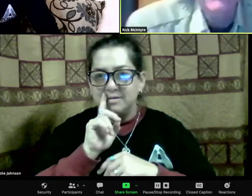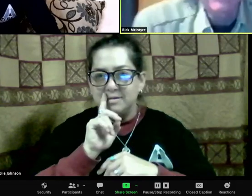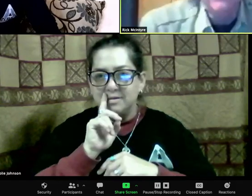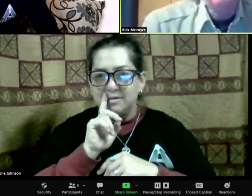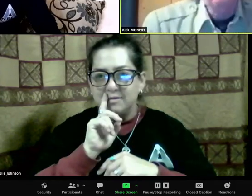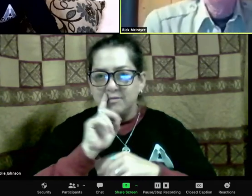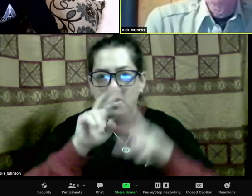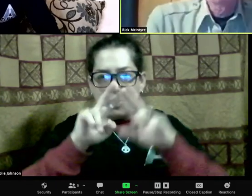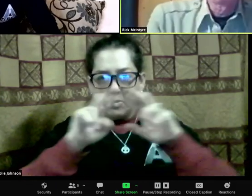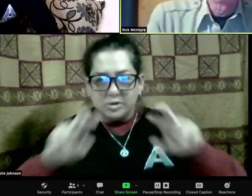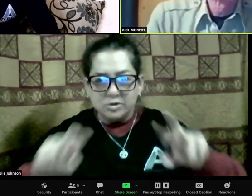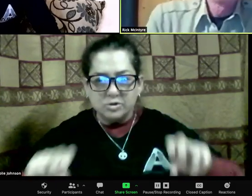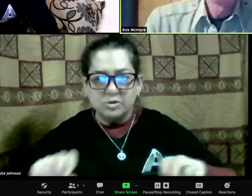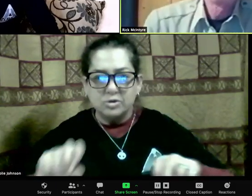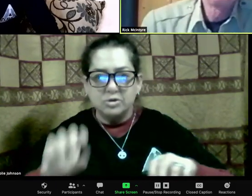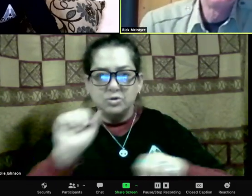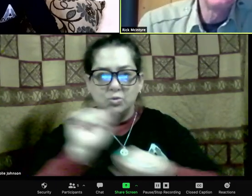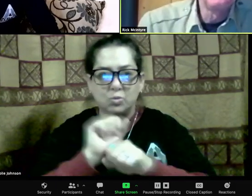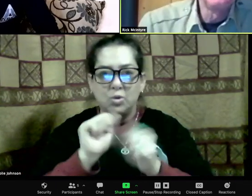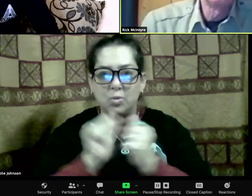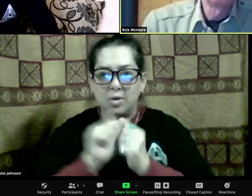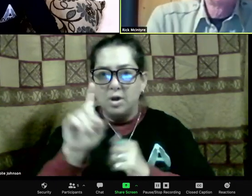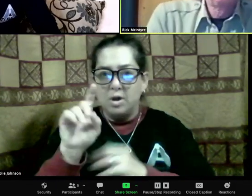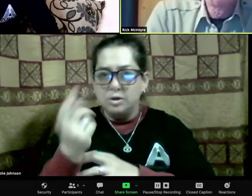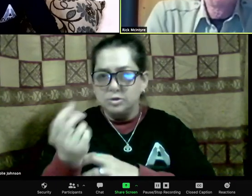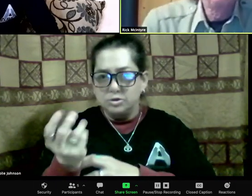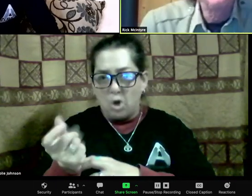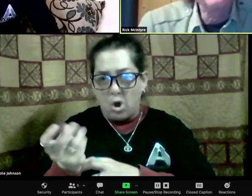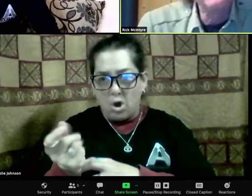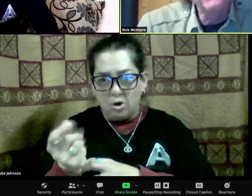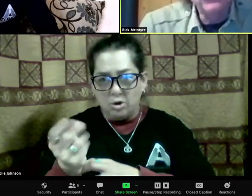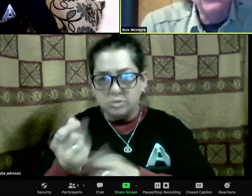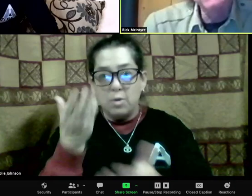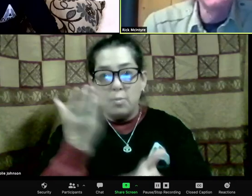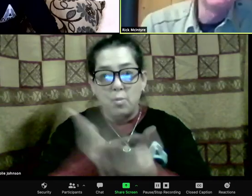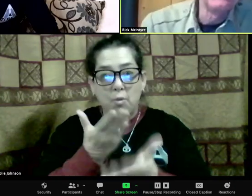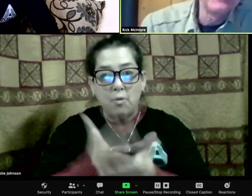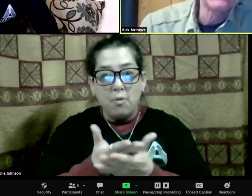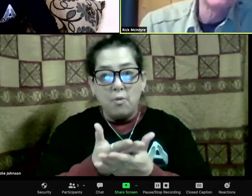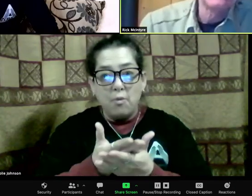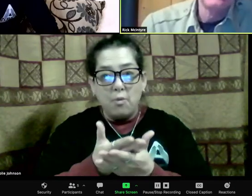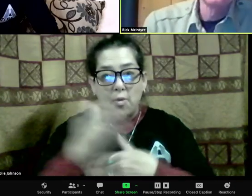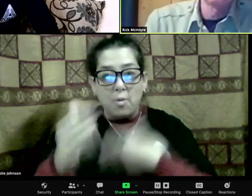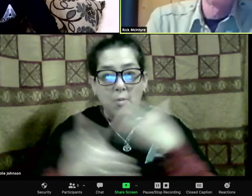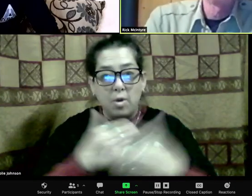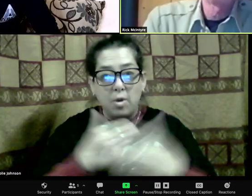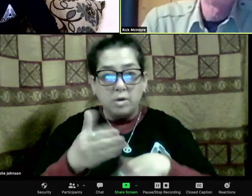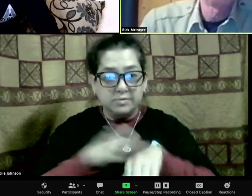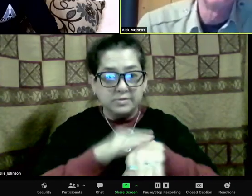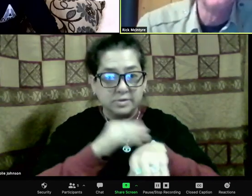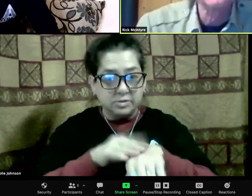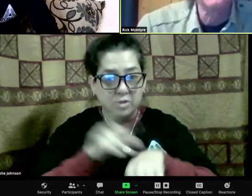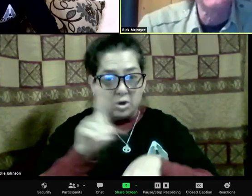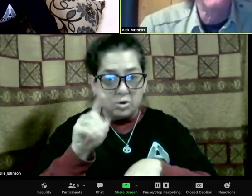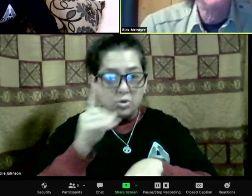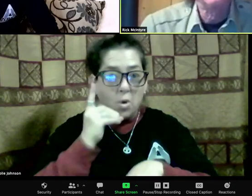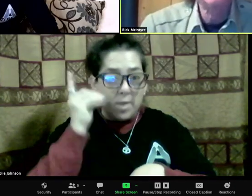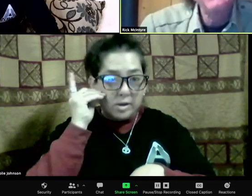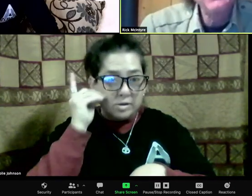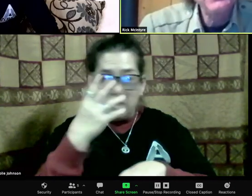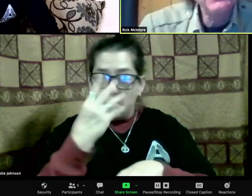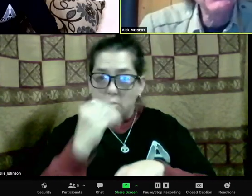he'll do anything that the old lady tells him to do. That was pretty much 21's job to do everything that 42 told him to do.